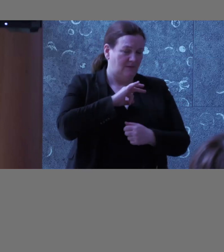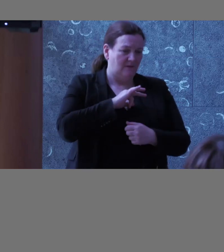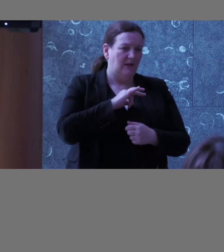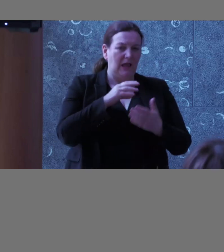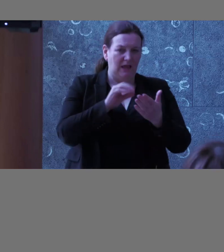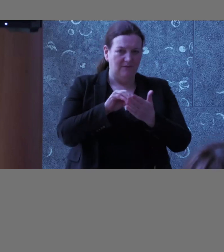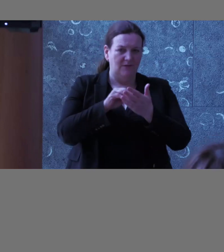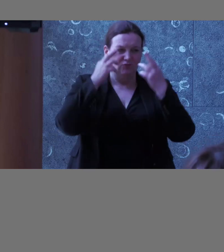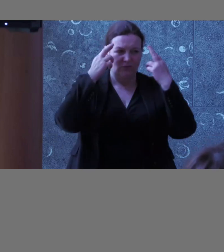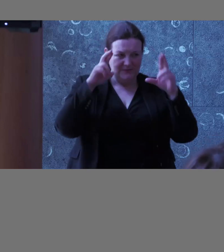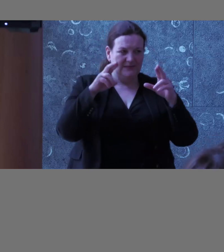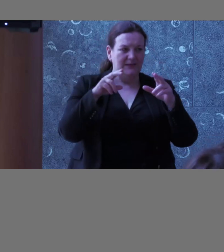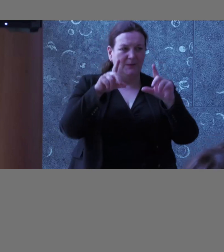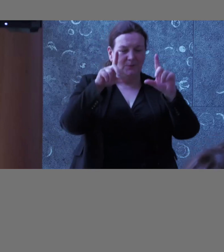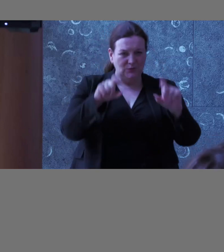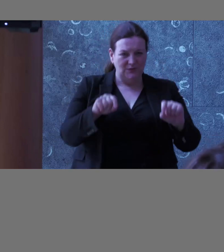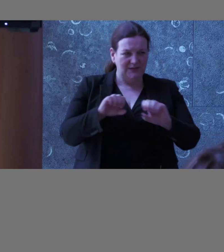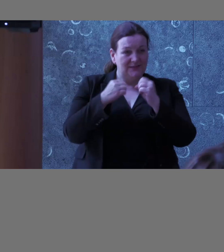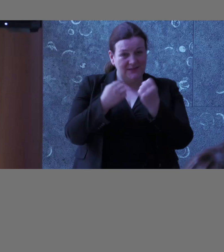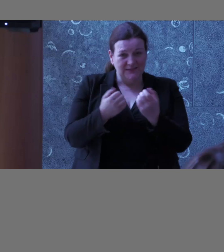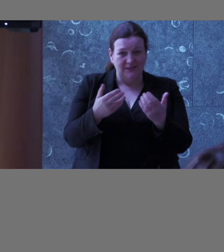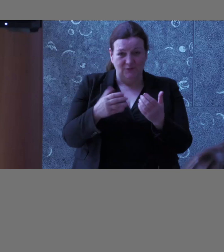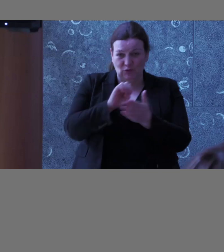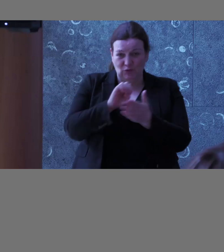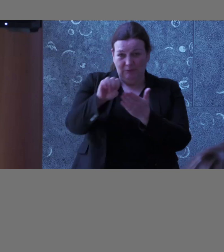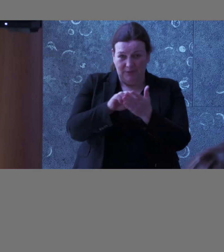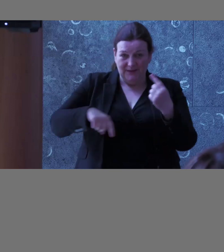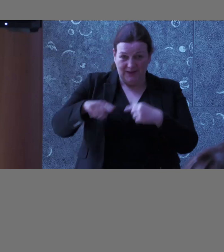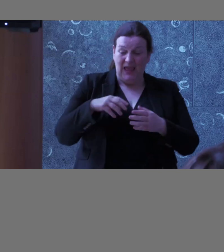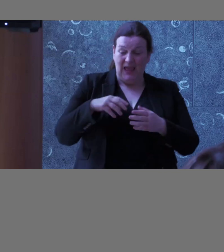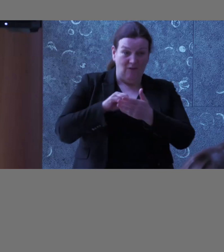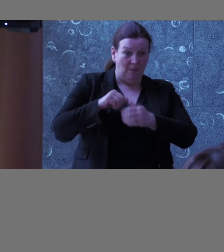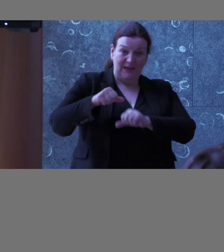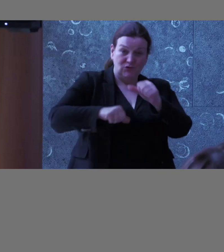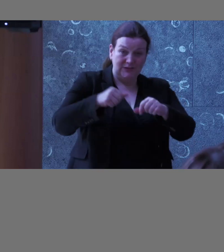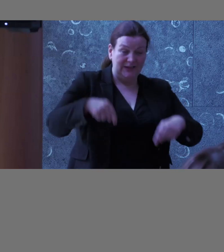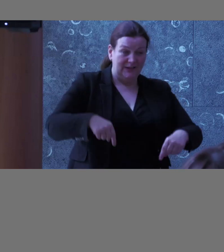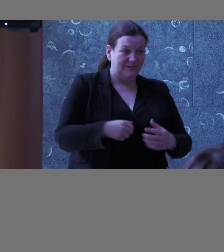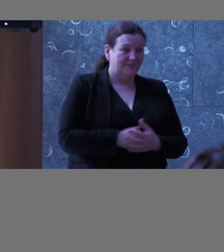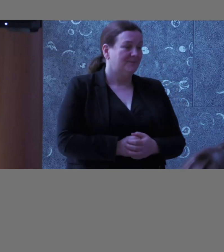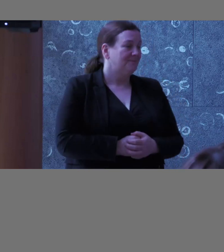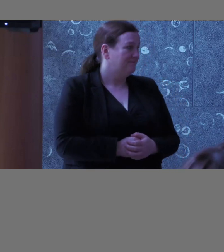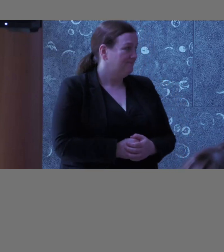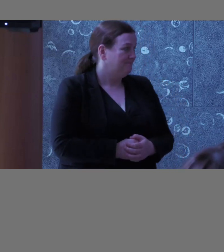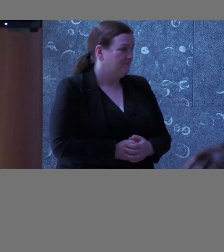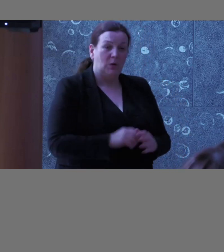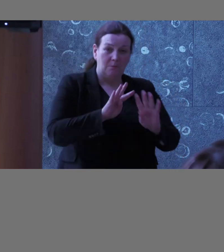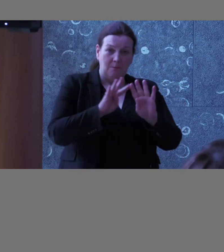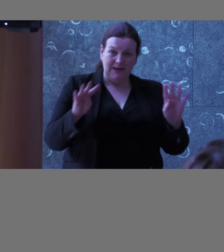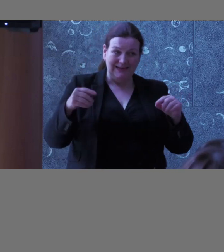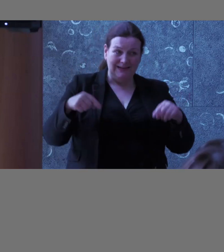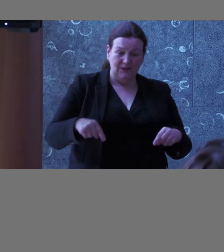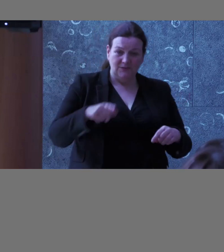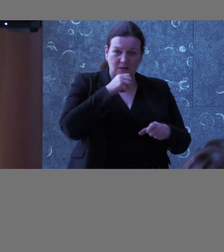societies of Europe. And there is a pattern here as well, because we will be in this panel talking about